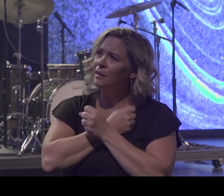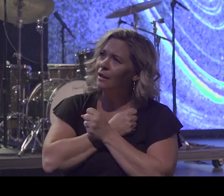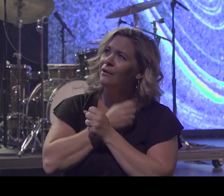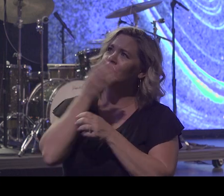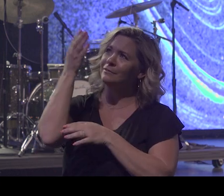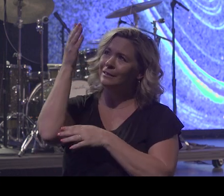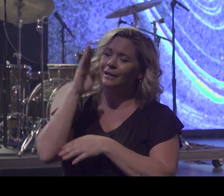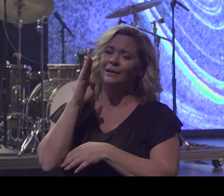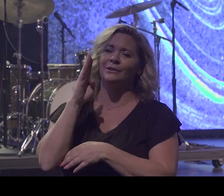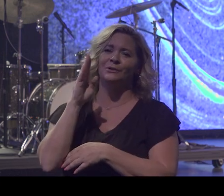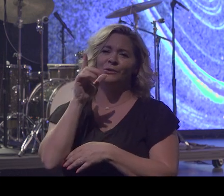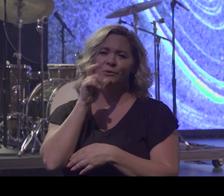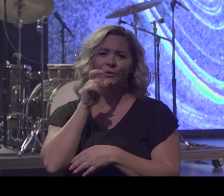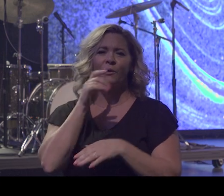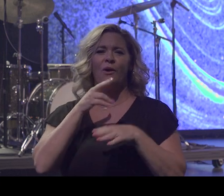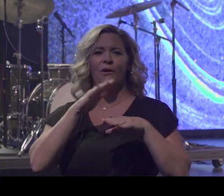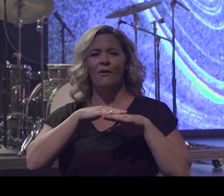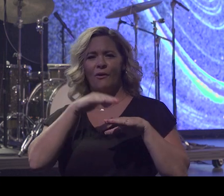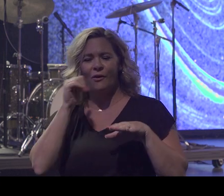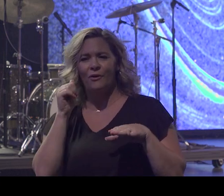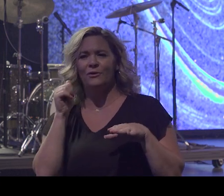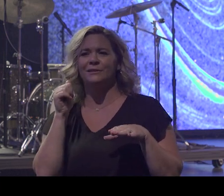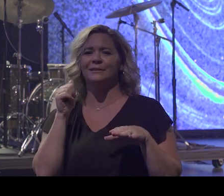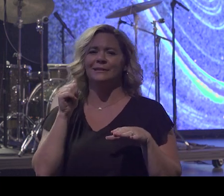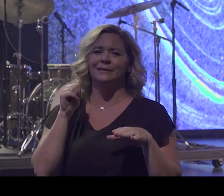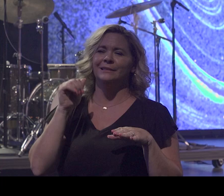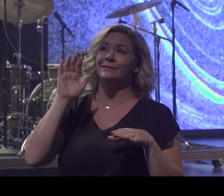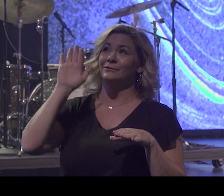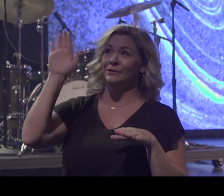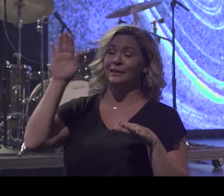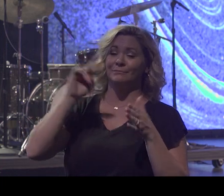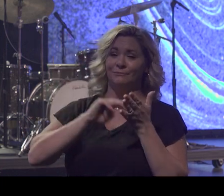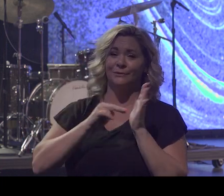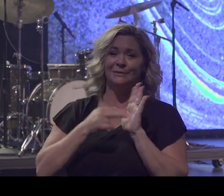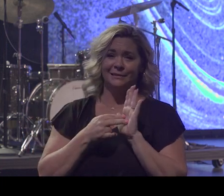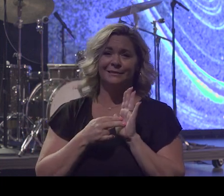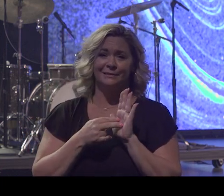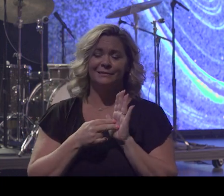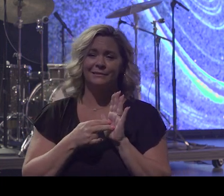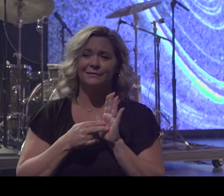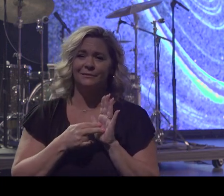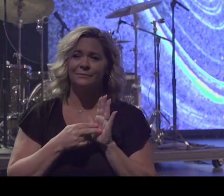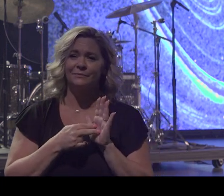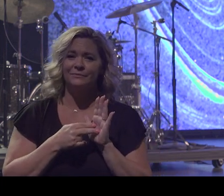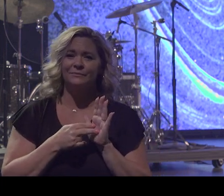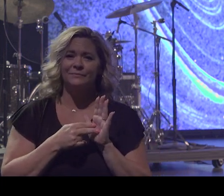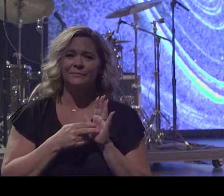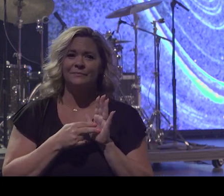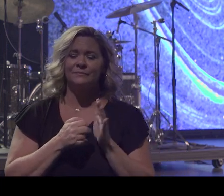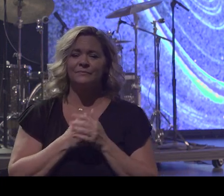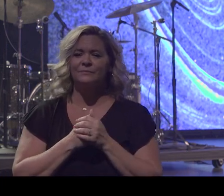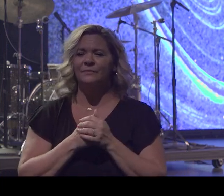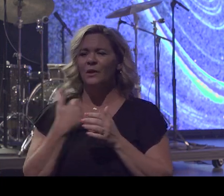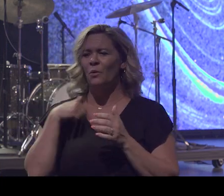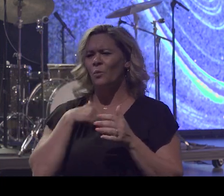the call according to his purpose. See, we know that we live in his purpose now. Now,